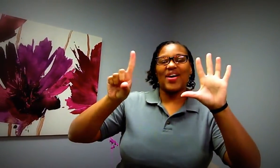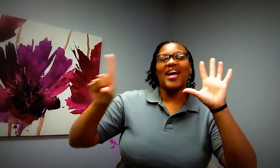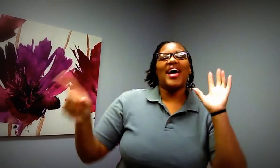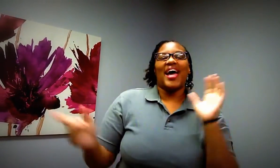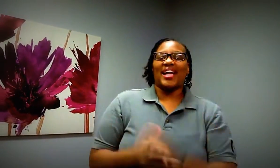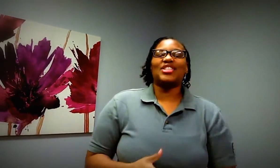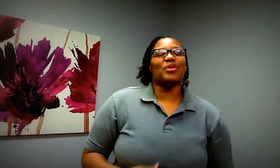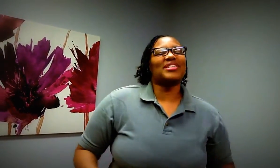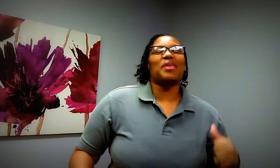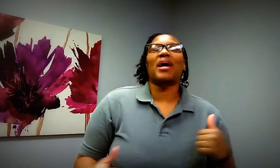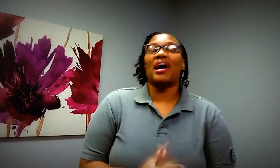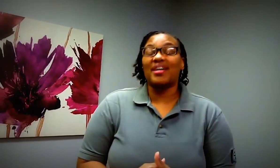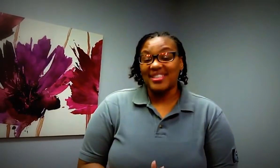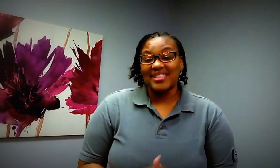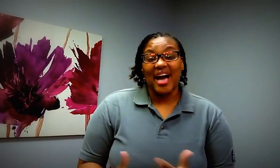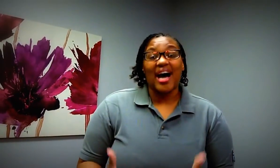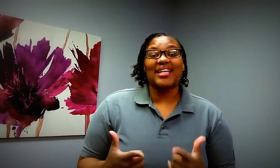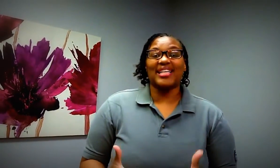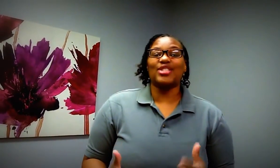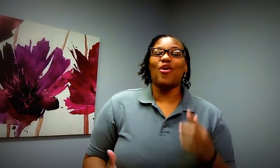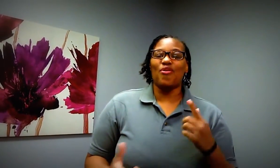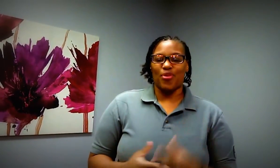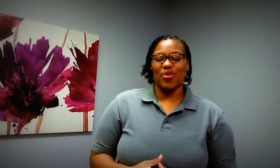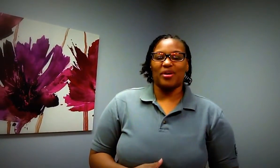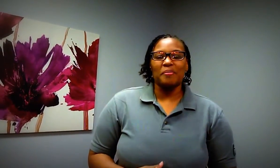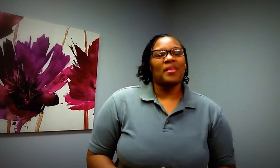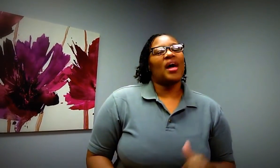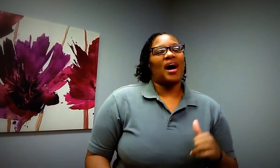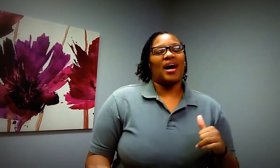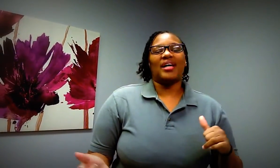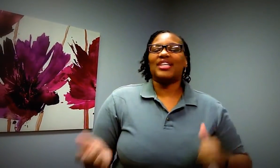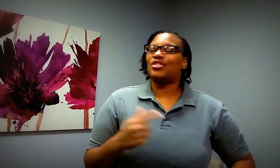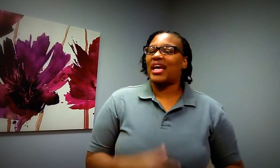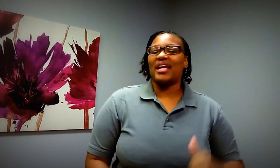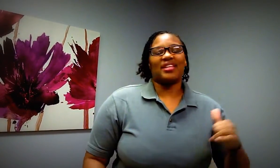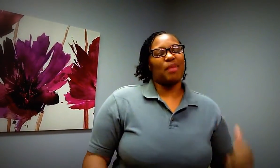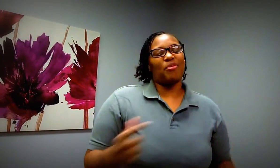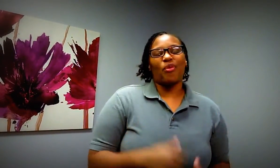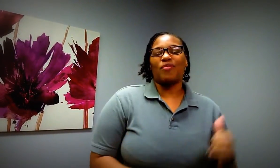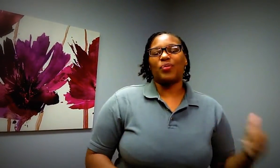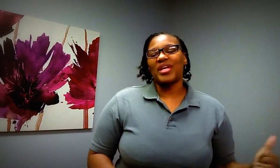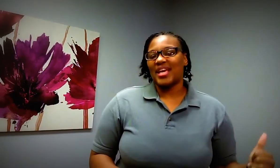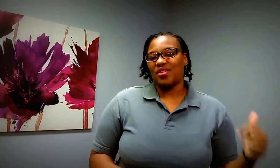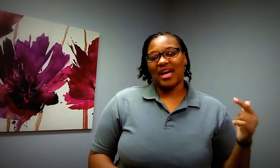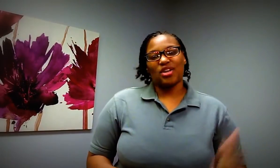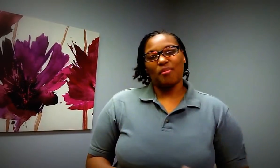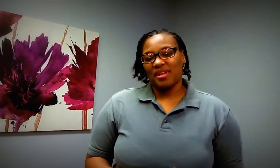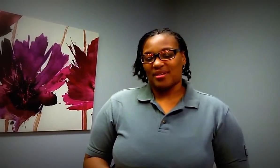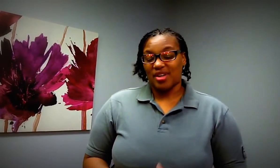and i just want to talk about how good god is for real uh yesterday and the day before over the weekend you guys heard me talking